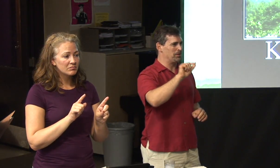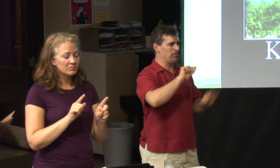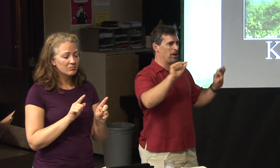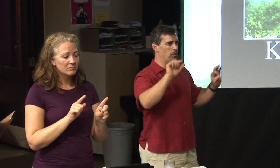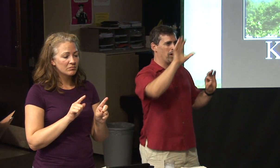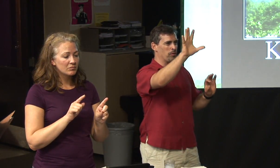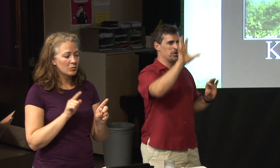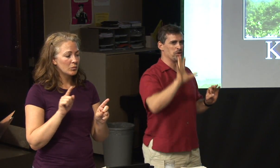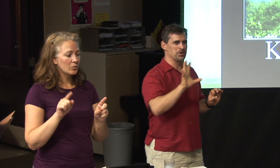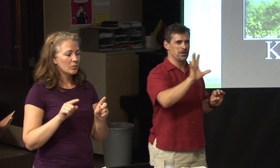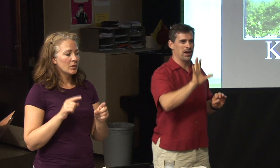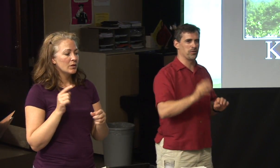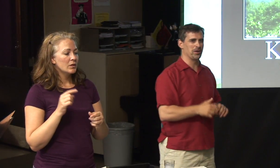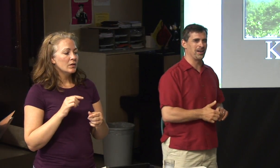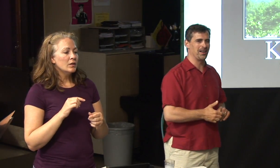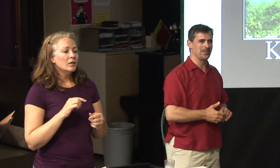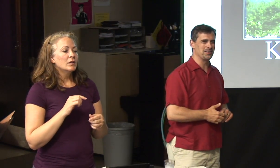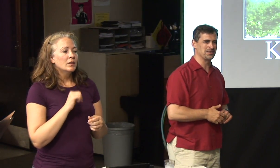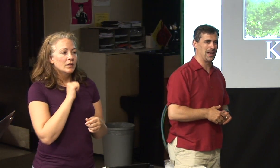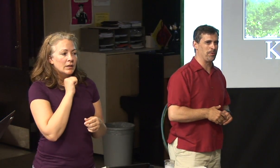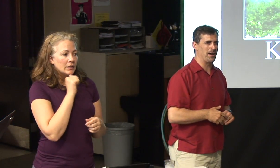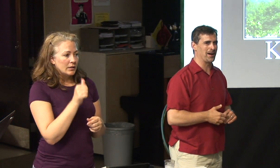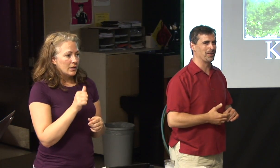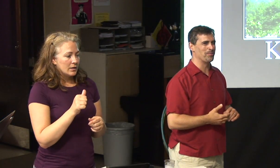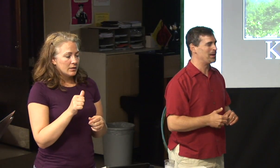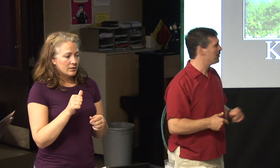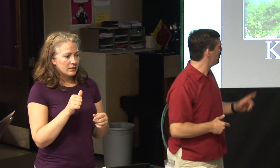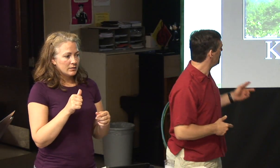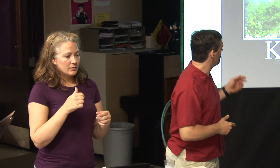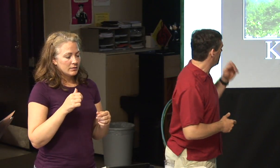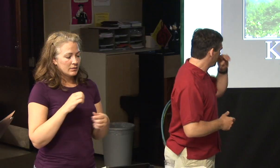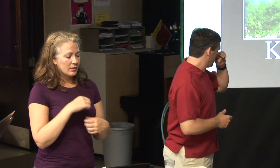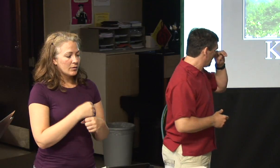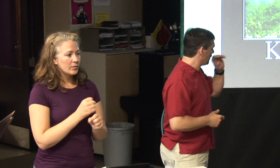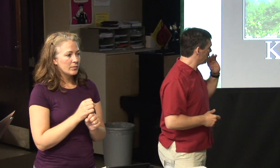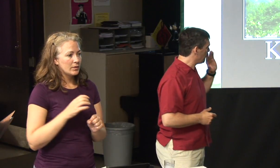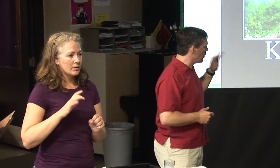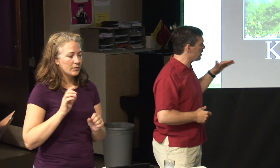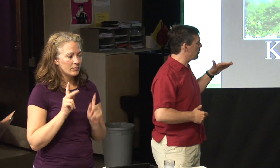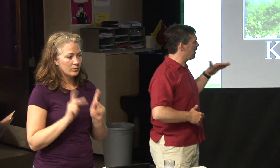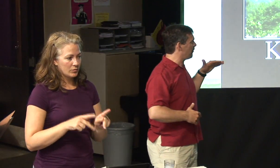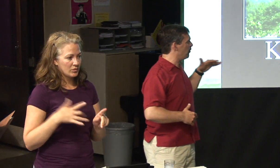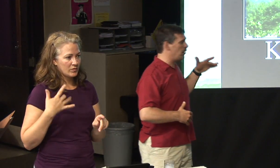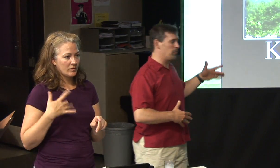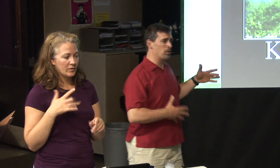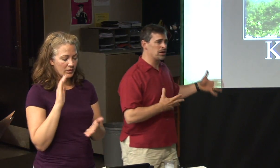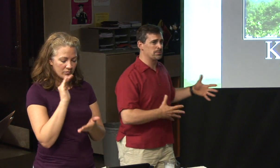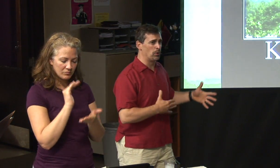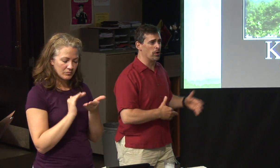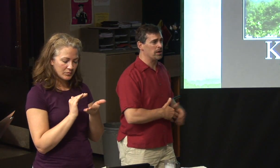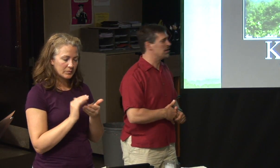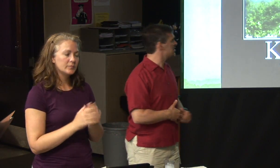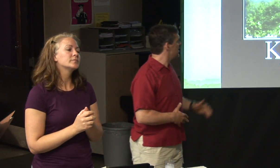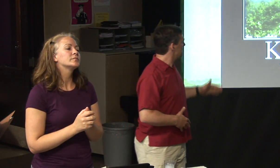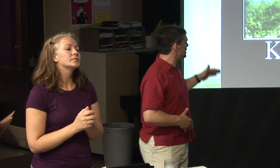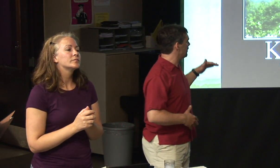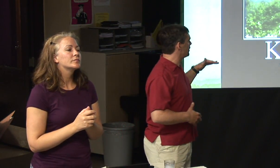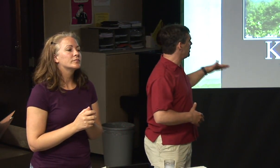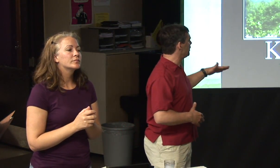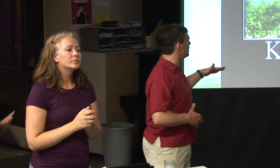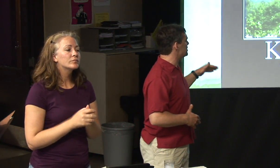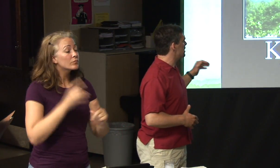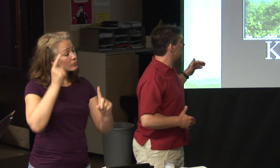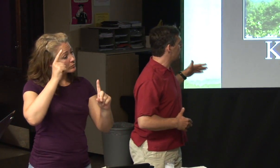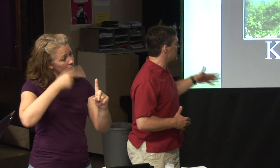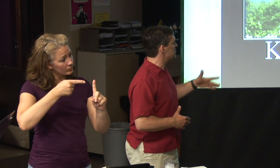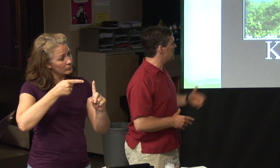ones with barbed wire with the church and doctors who kind of slapped it back a little bit. But the point of what we're exploring is that